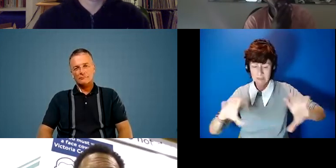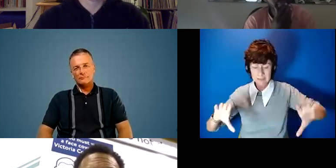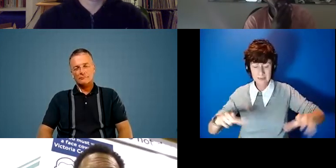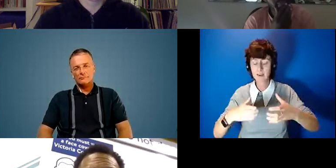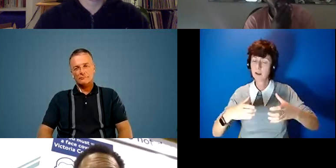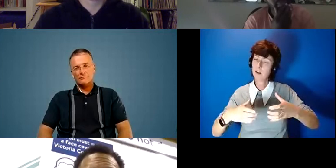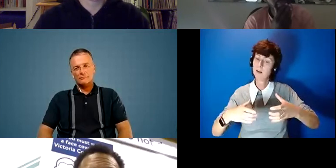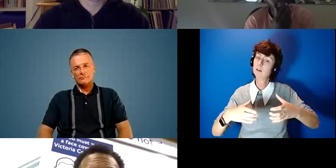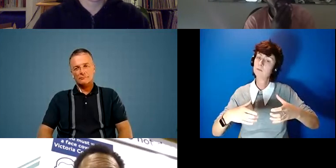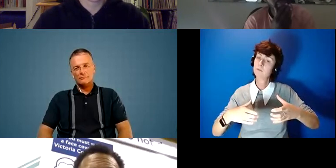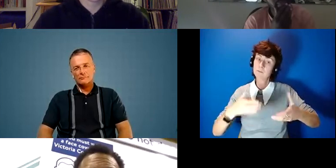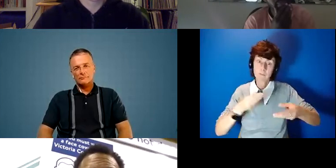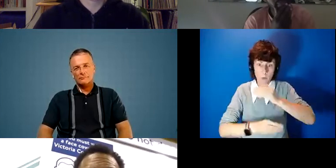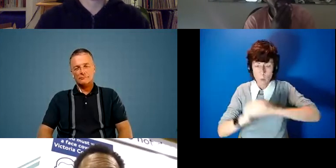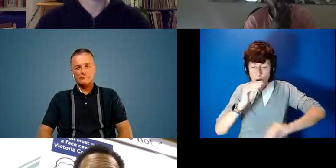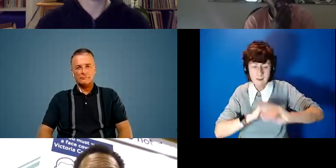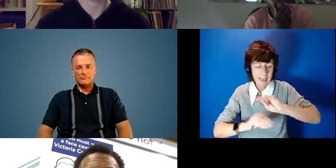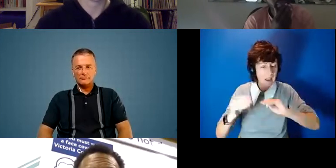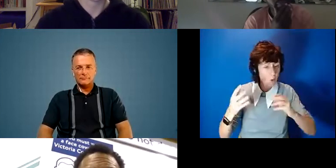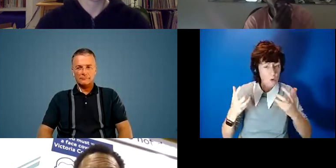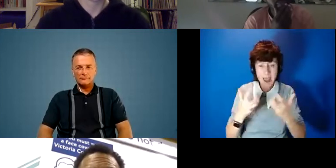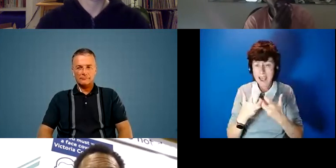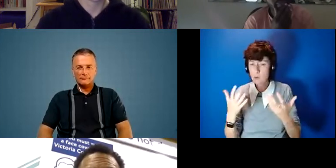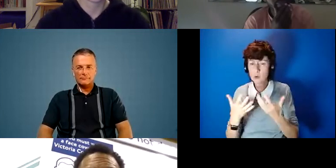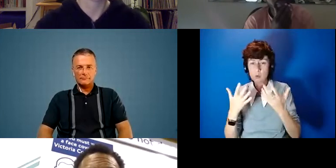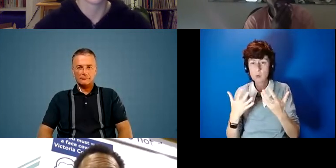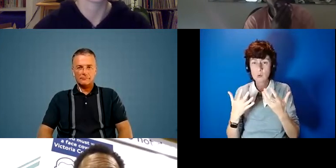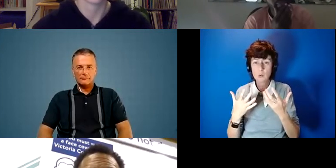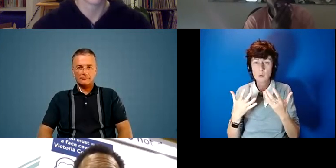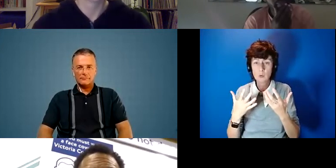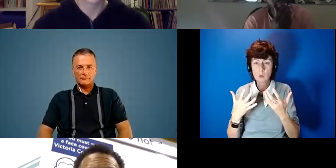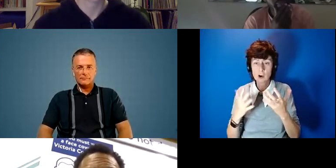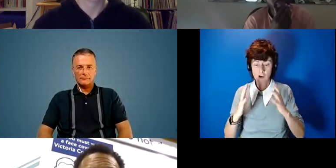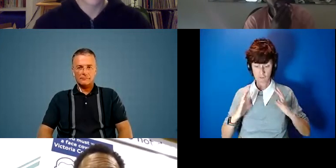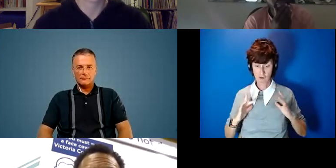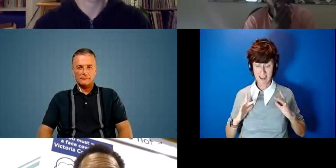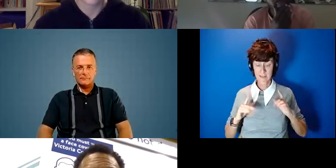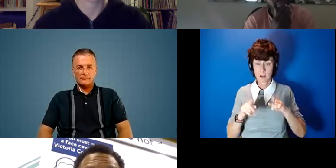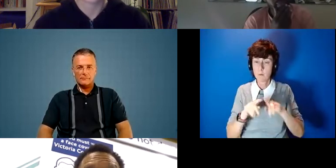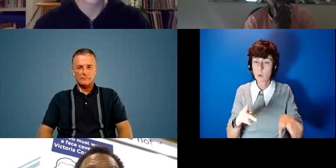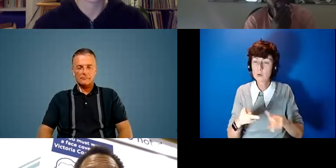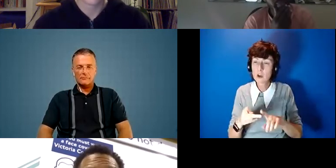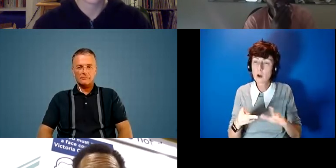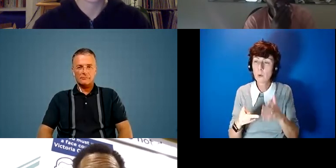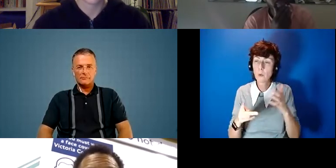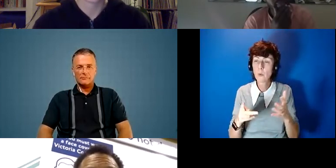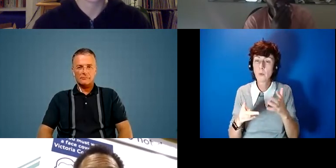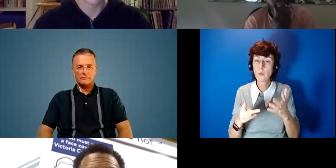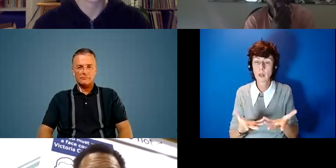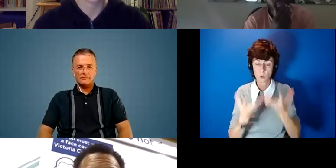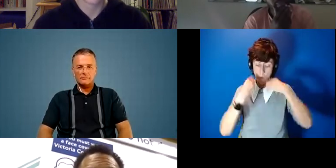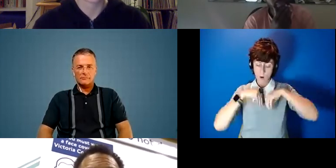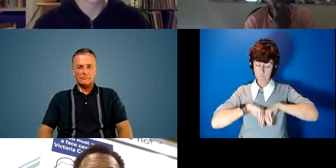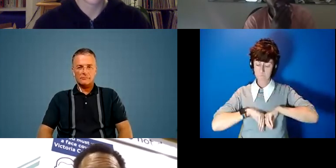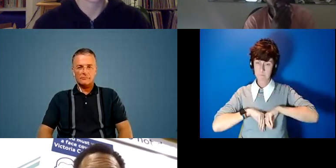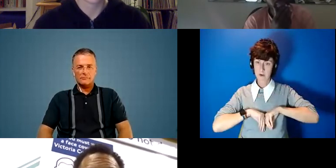community to figure out how we can not only fit to facilitate a place to rest um but also to take our learnings and explore